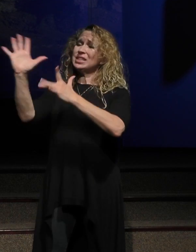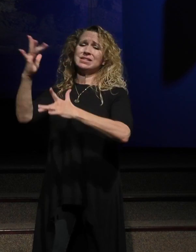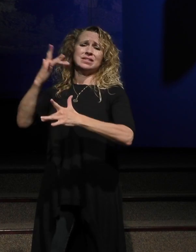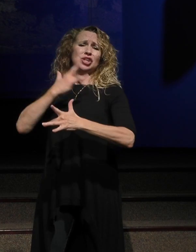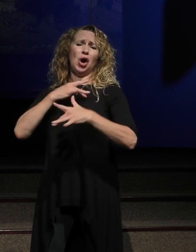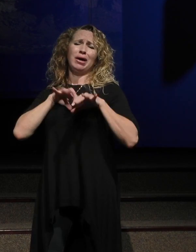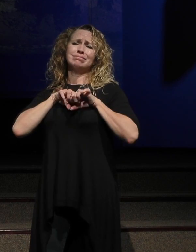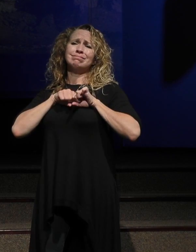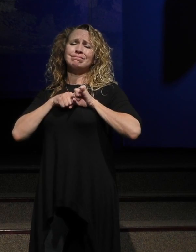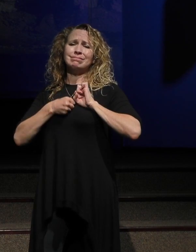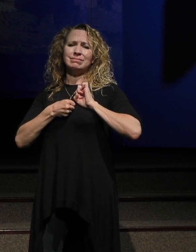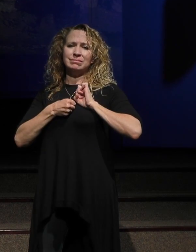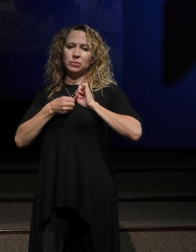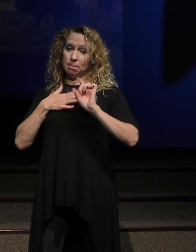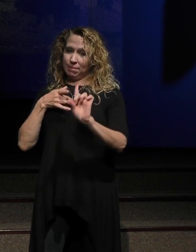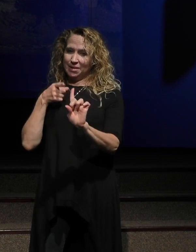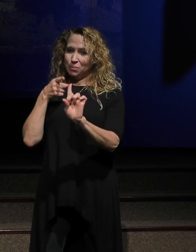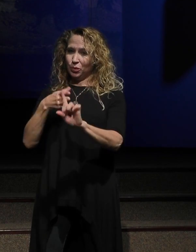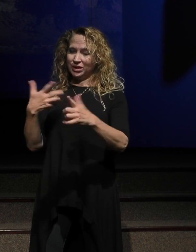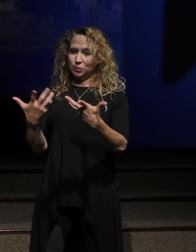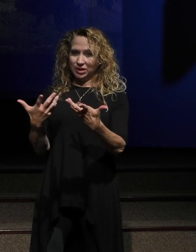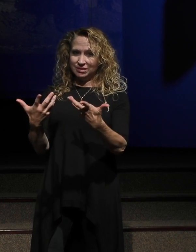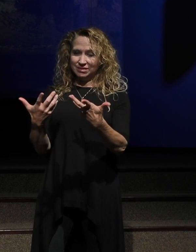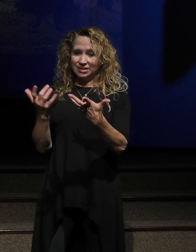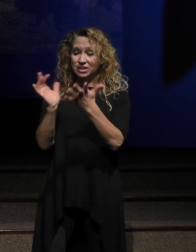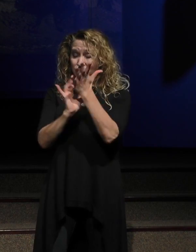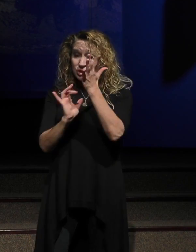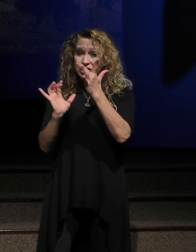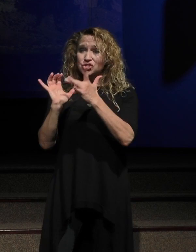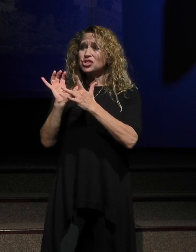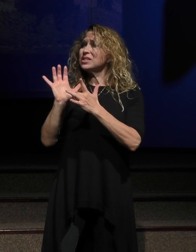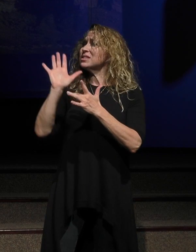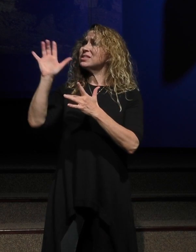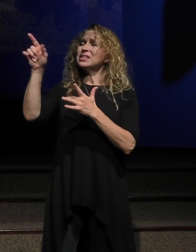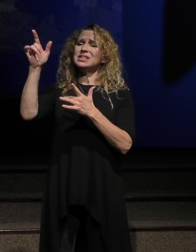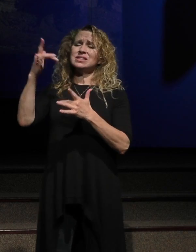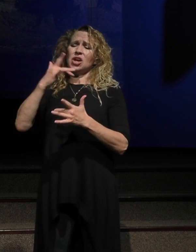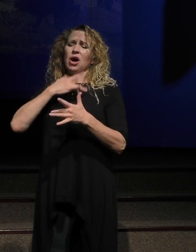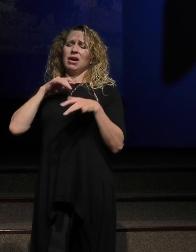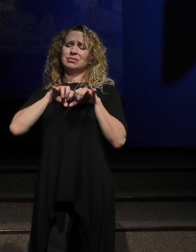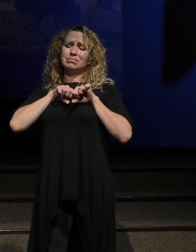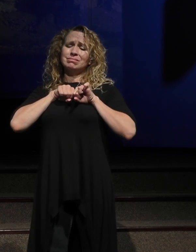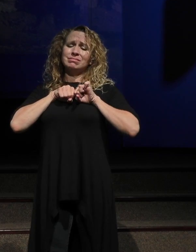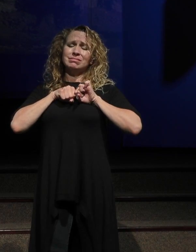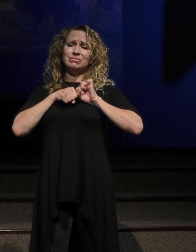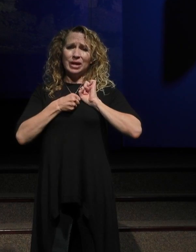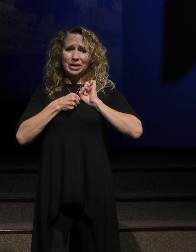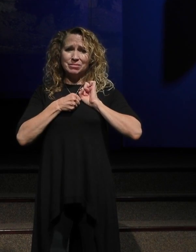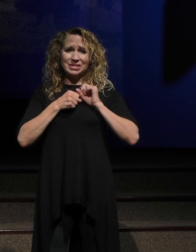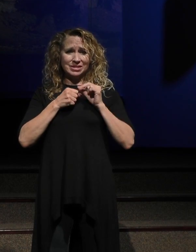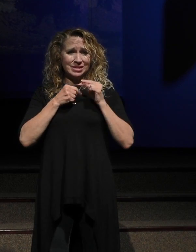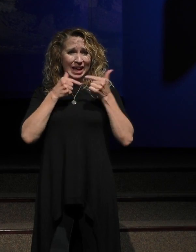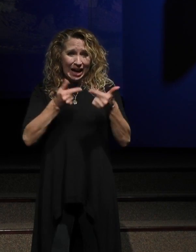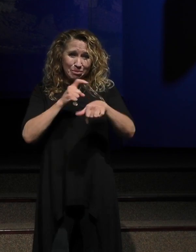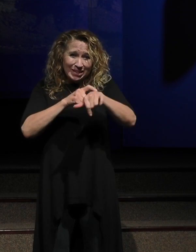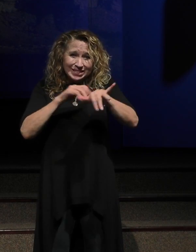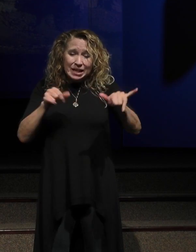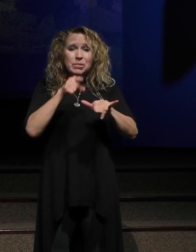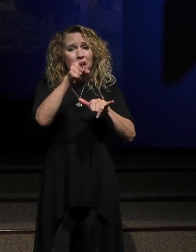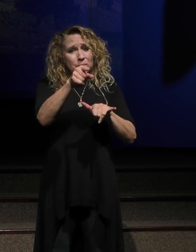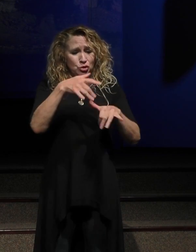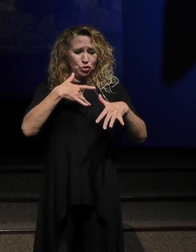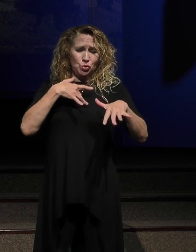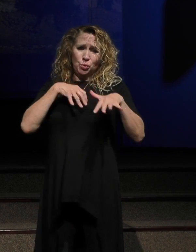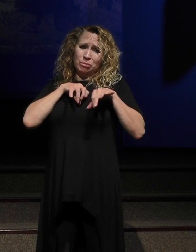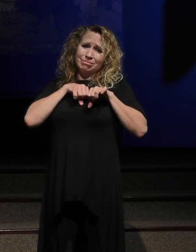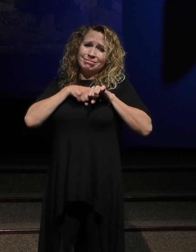And I want to say this. Here's my point right here. And that is that Jesus' heart breaks when you have a broken heart. He cares that